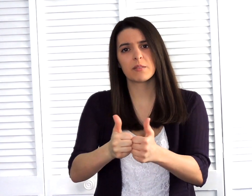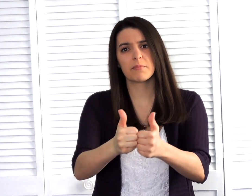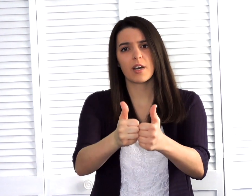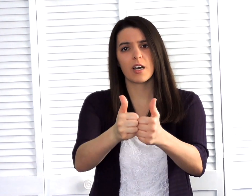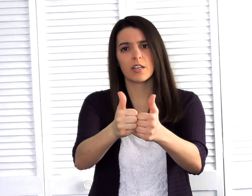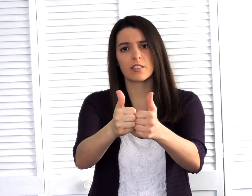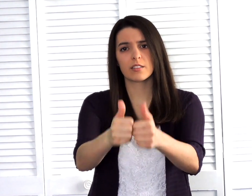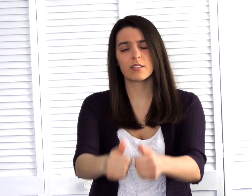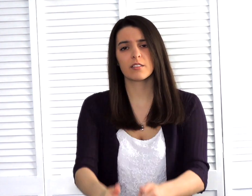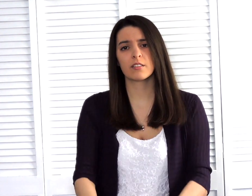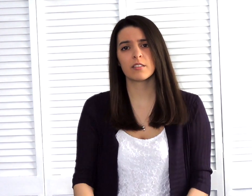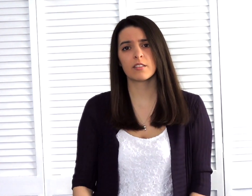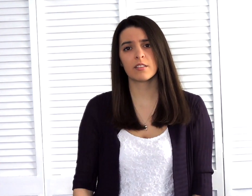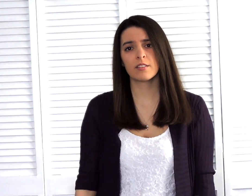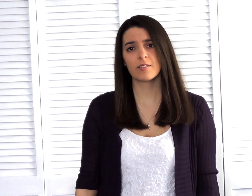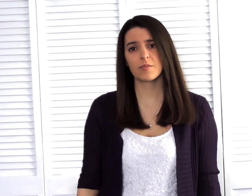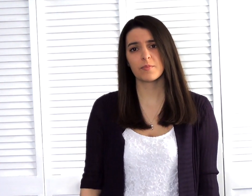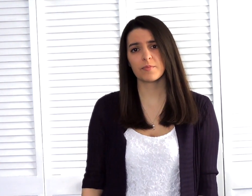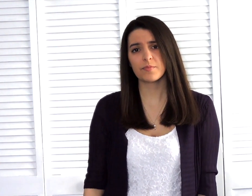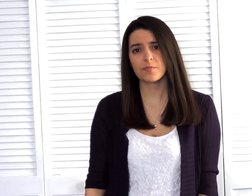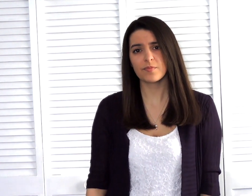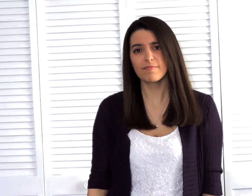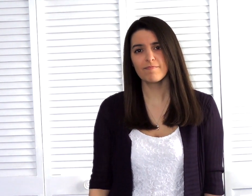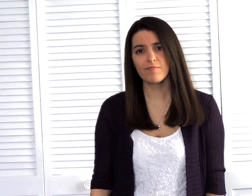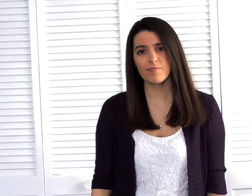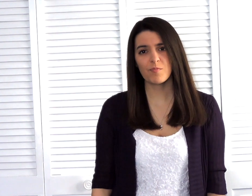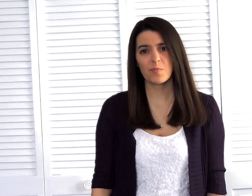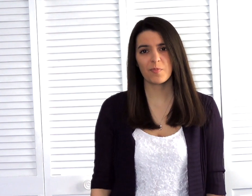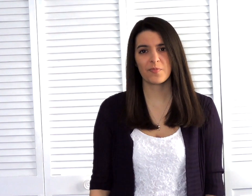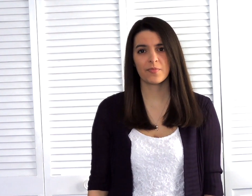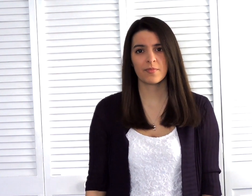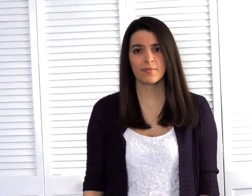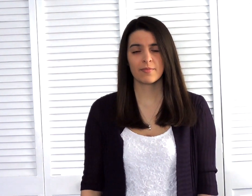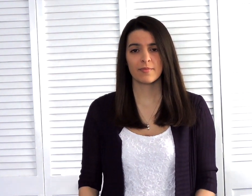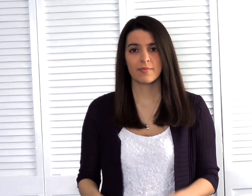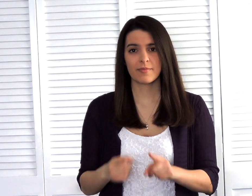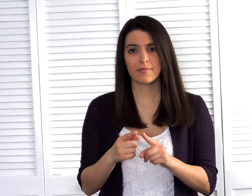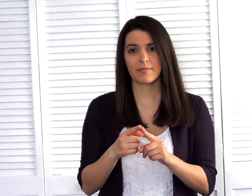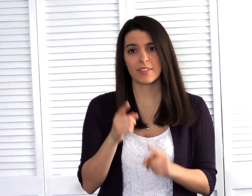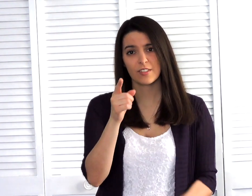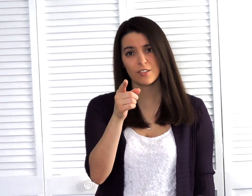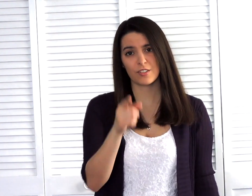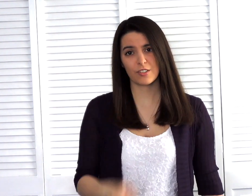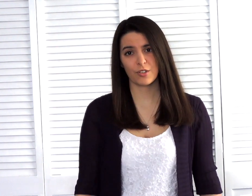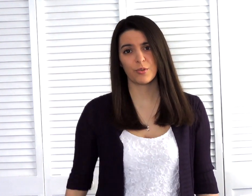back to you.